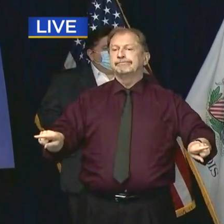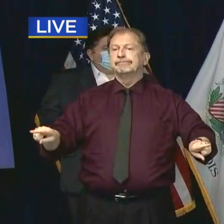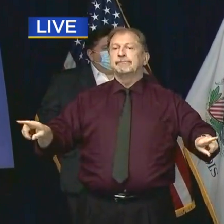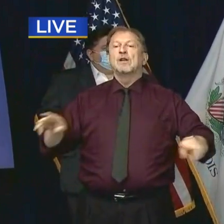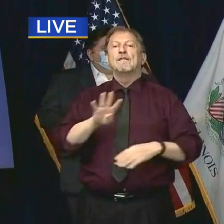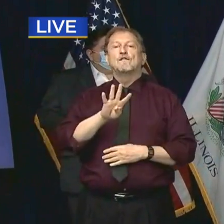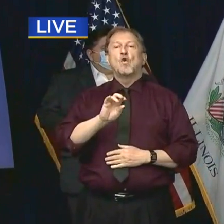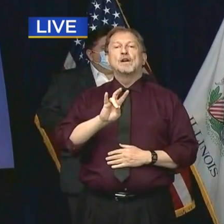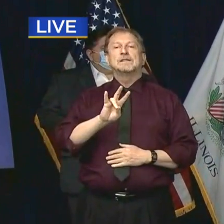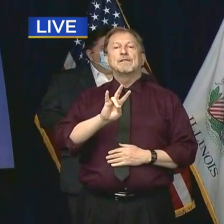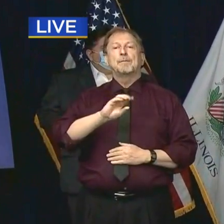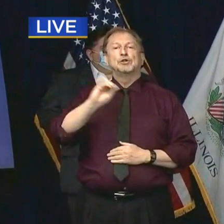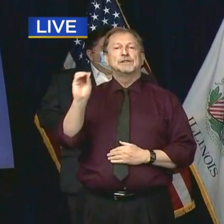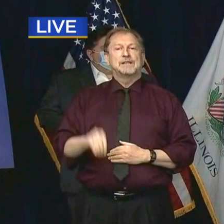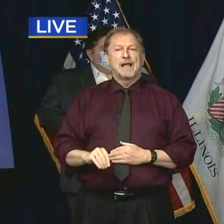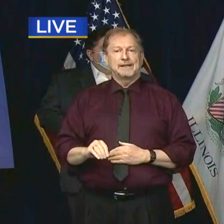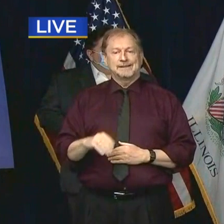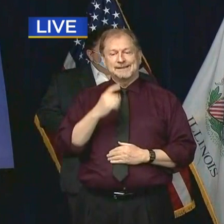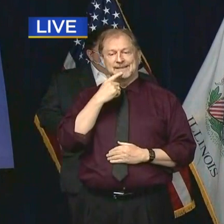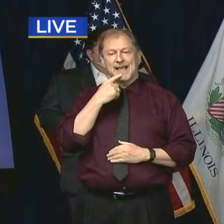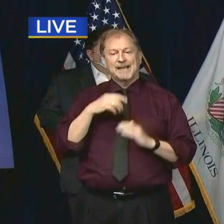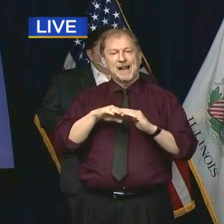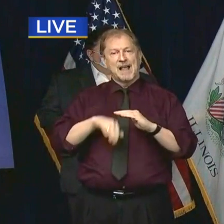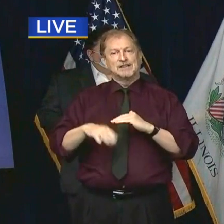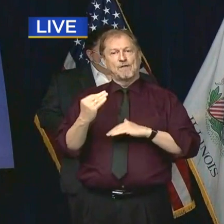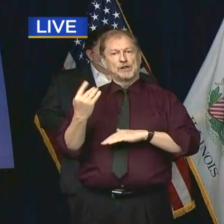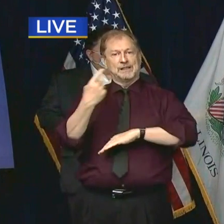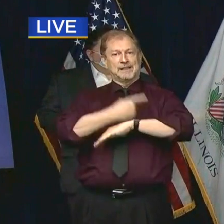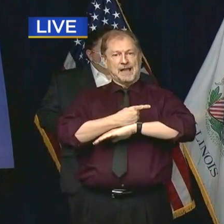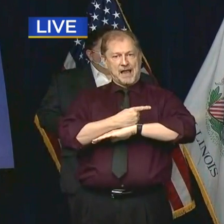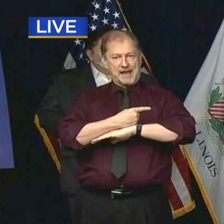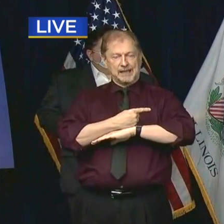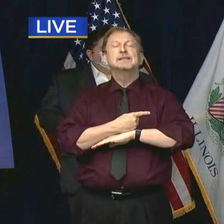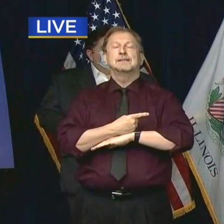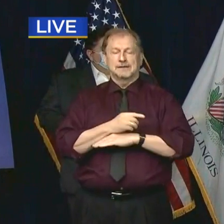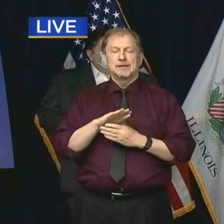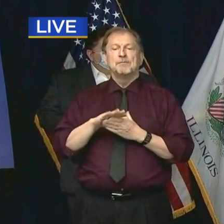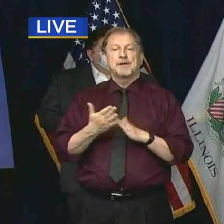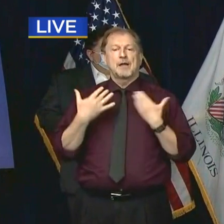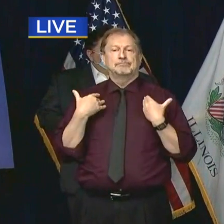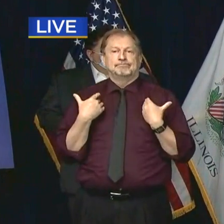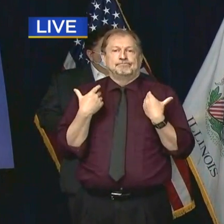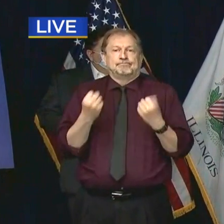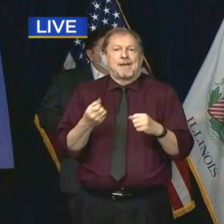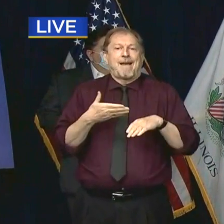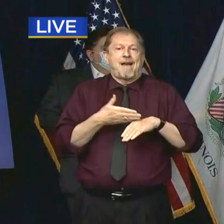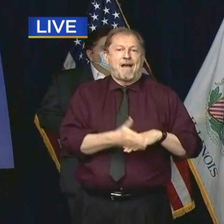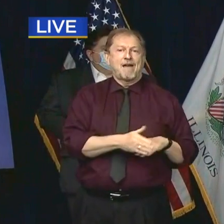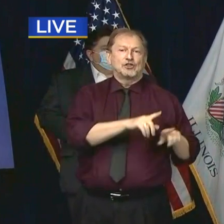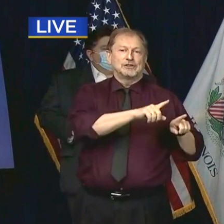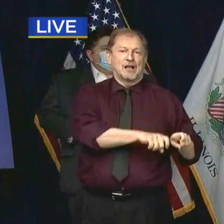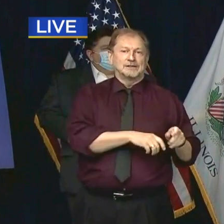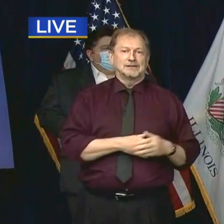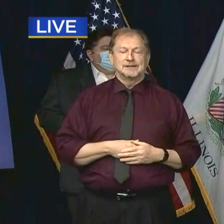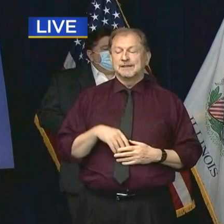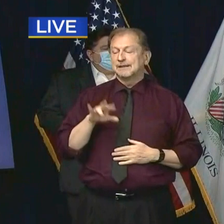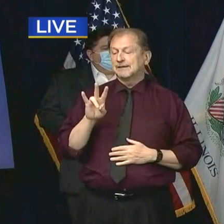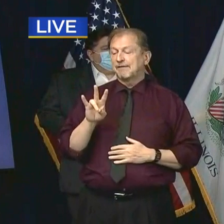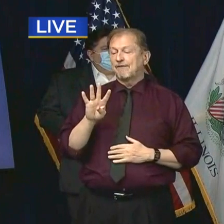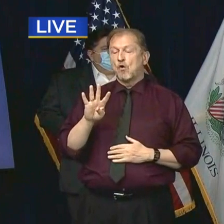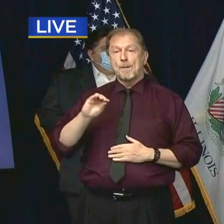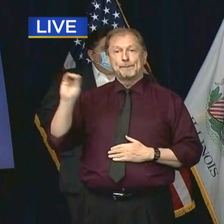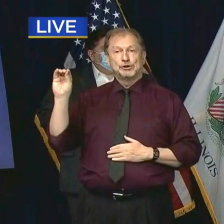percent of those surveyed within 14 days from their positive test report illness recovery. 74 percent of